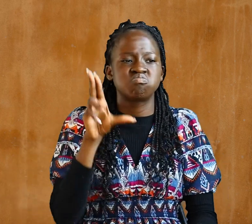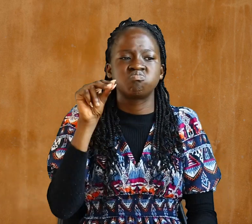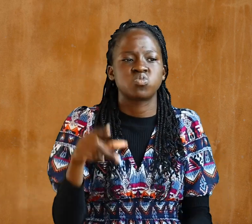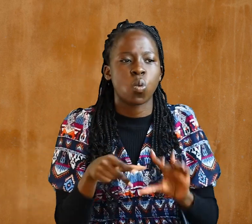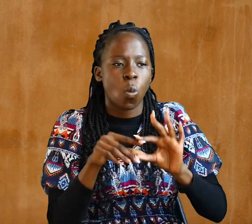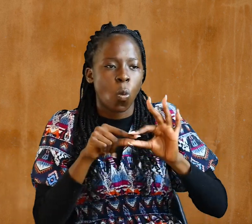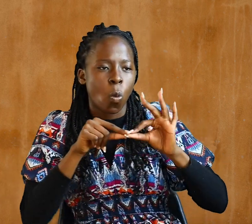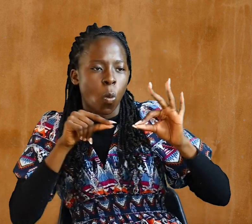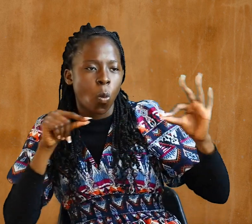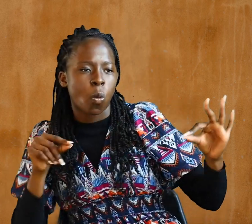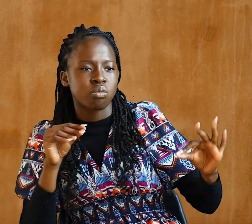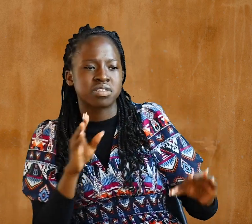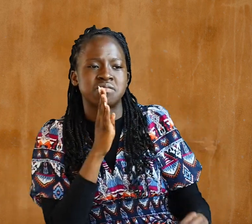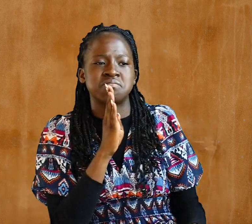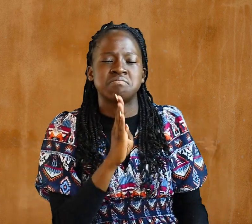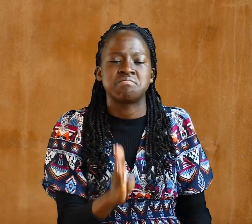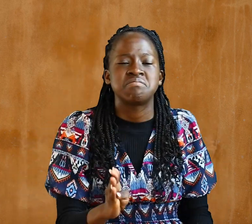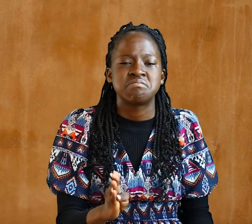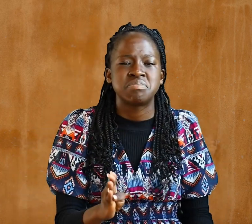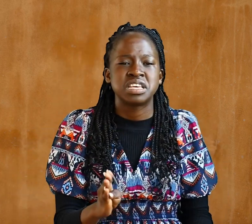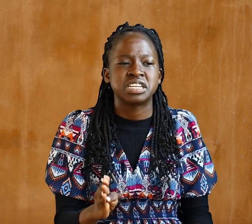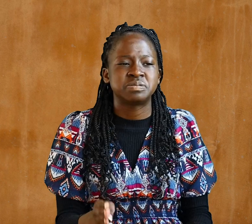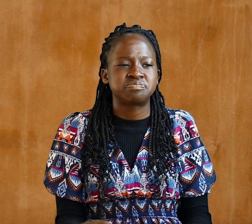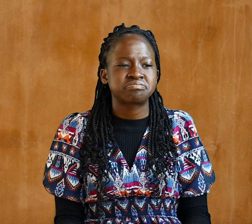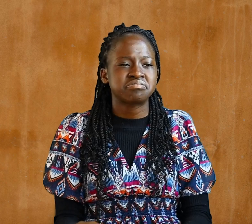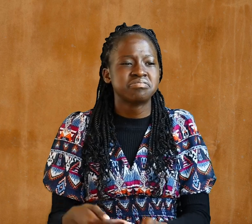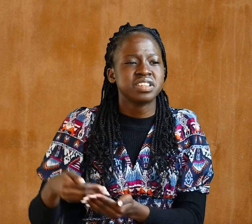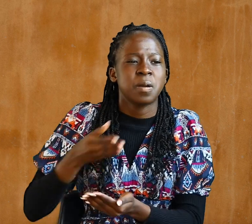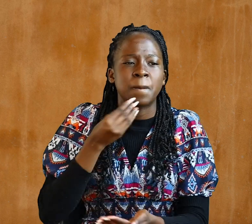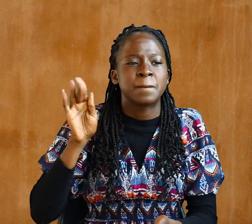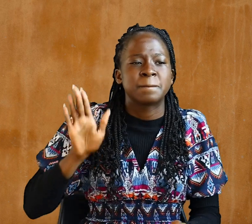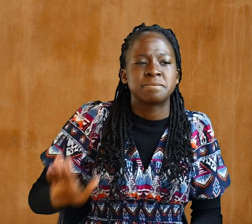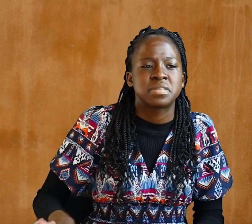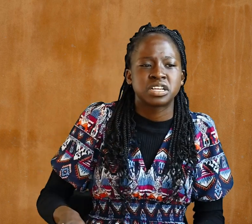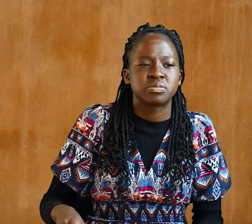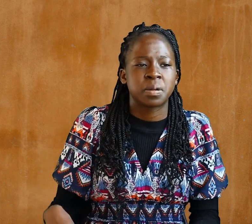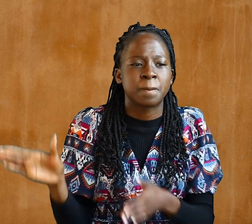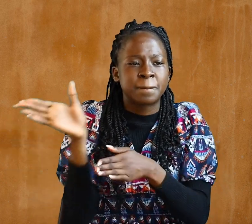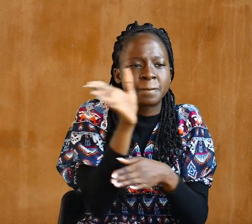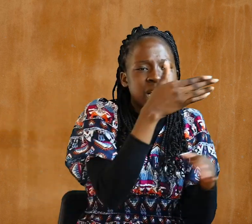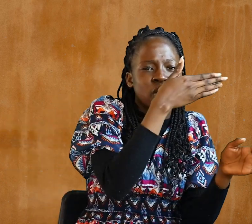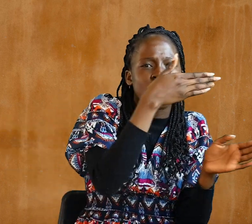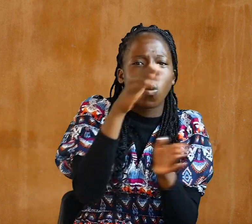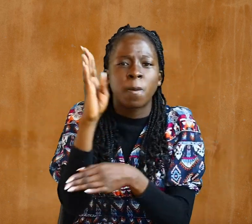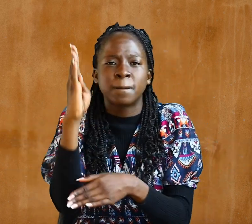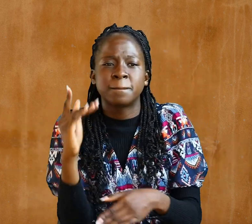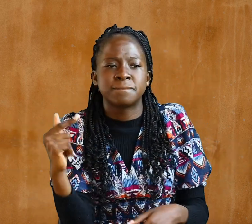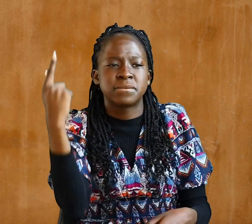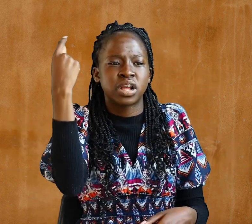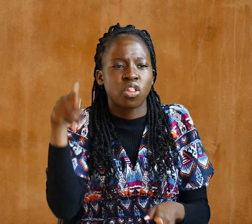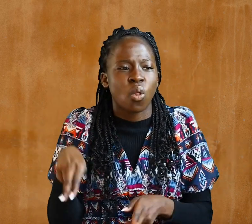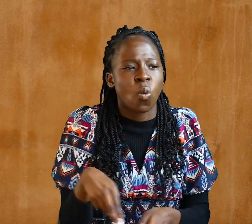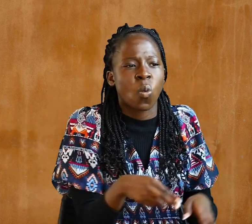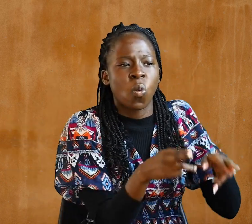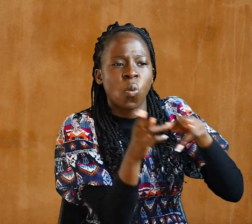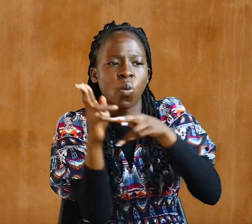be infants Tossed back and forth by the waves And blown here and there By